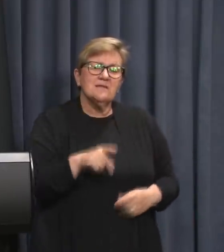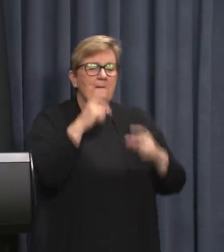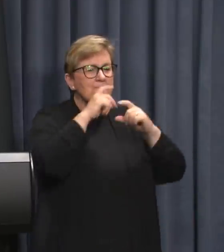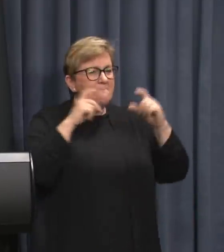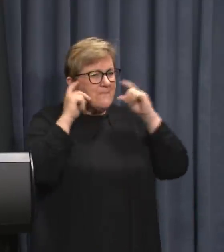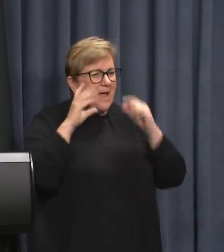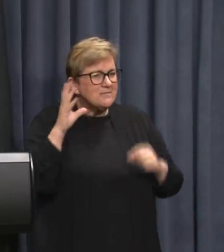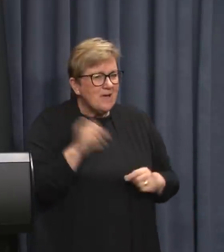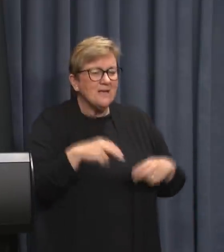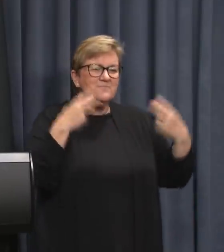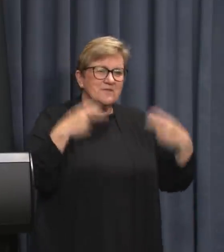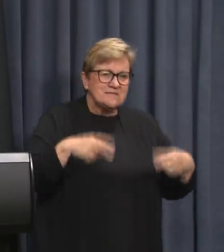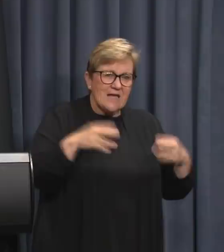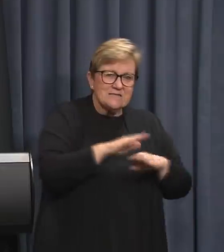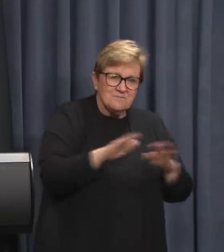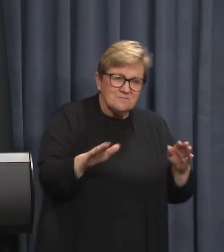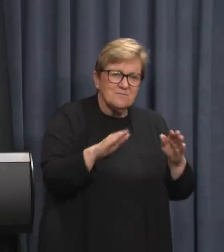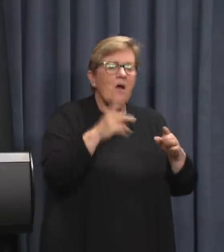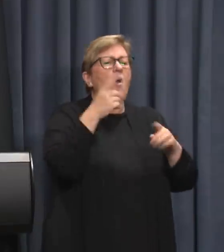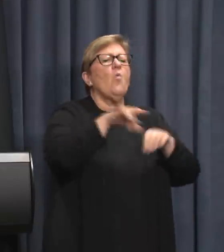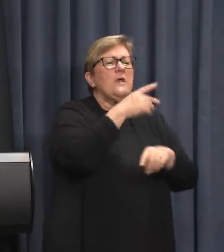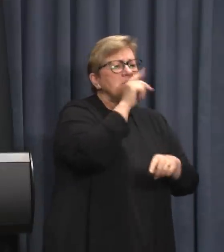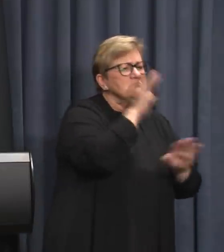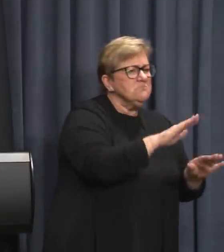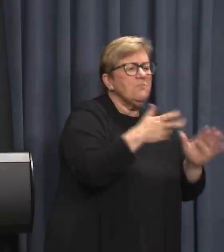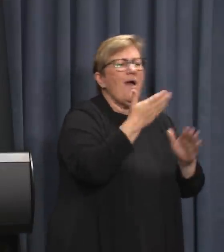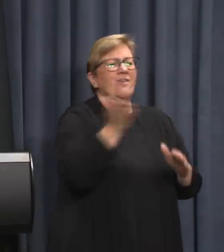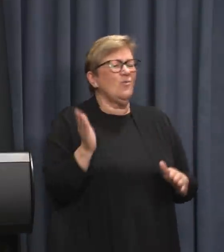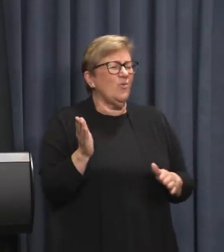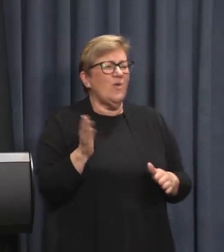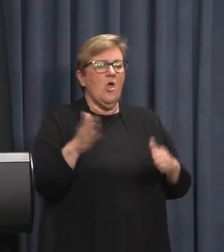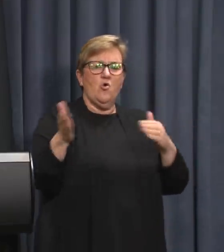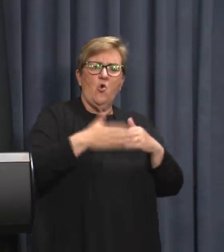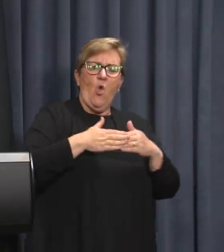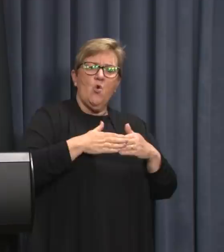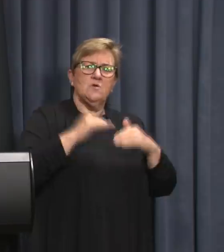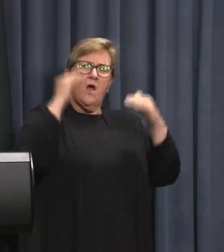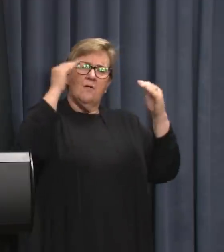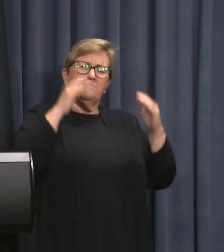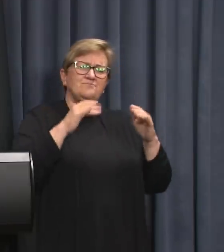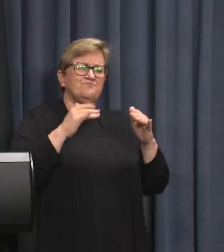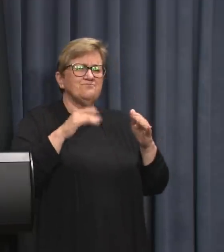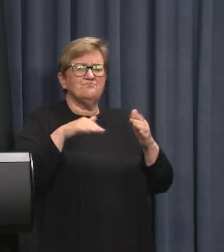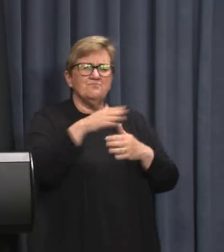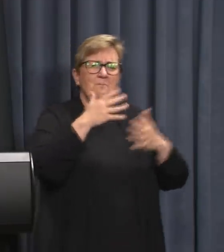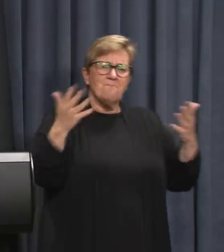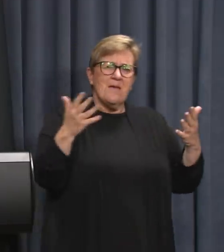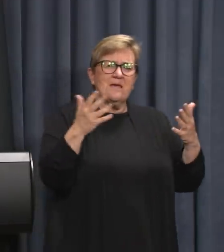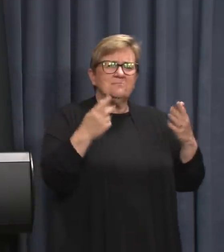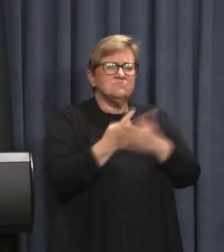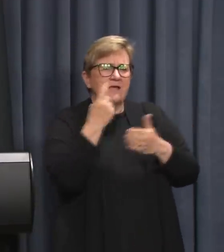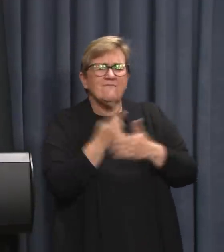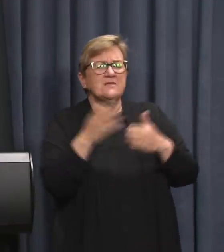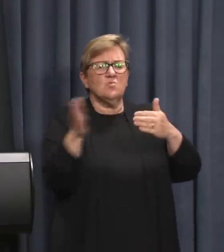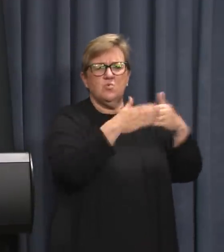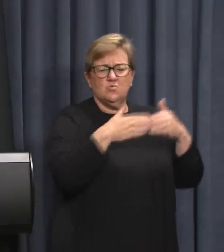mask wearing, the dancing band except at weddings and the closure of high-risk entertainment venues and large-scale events.